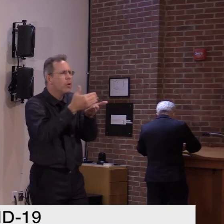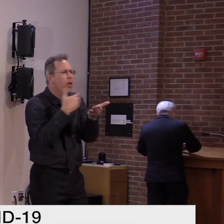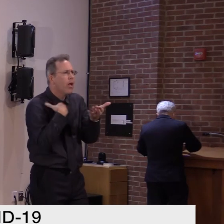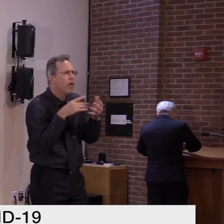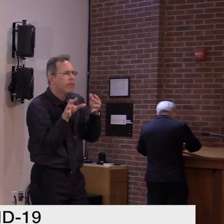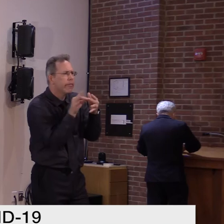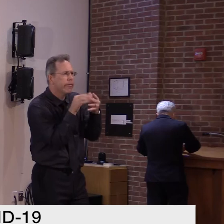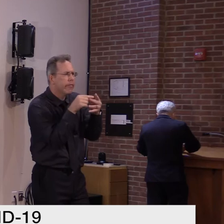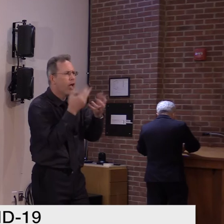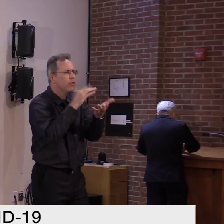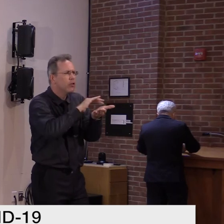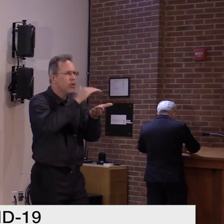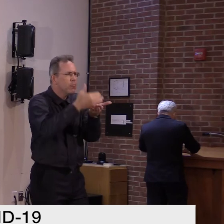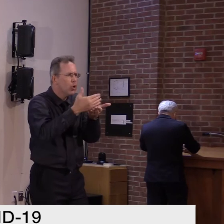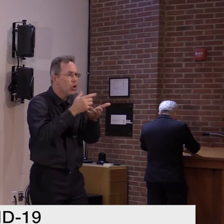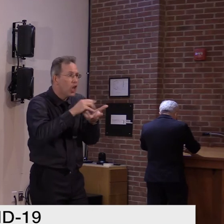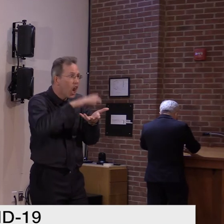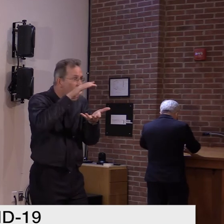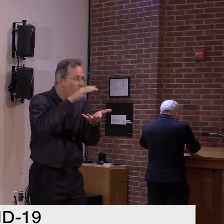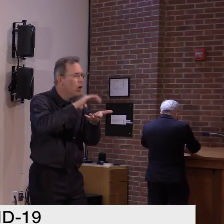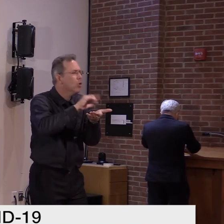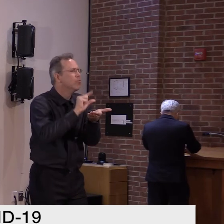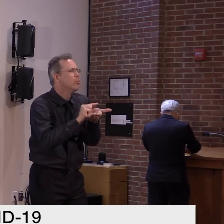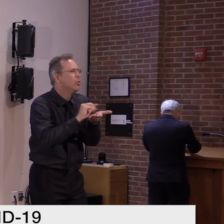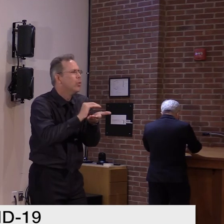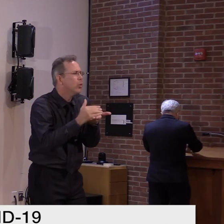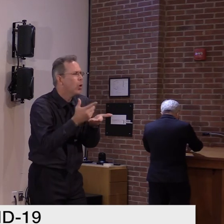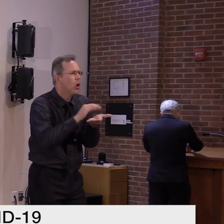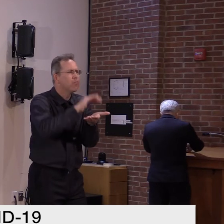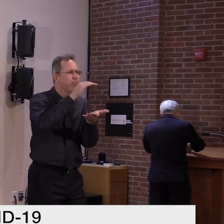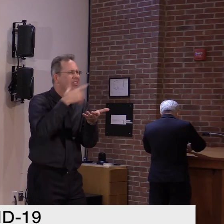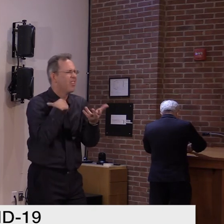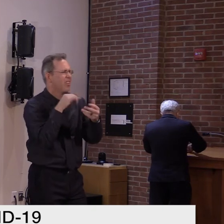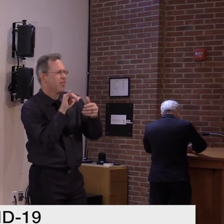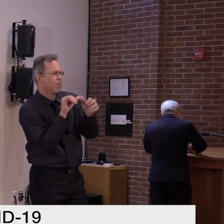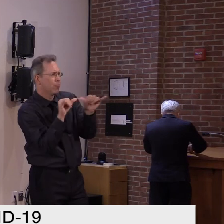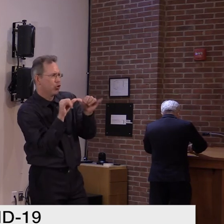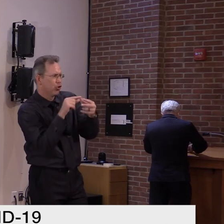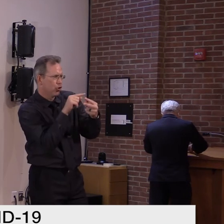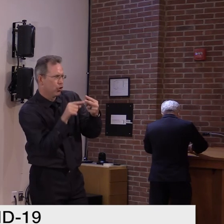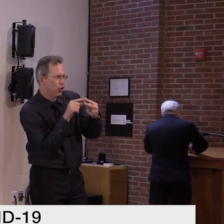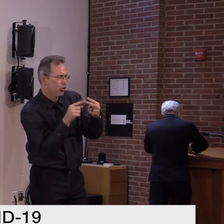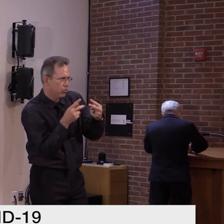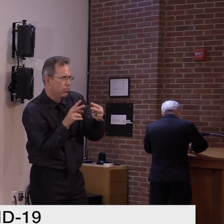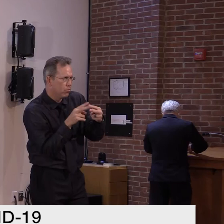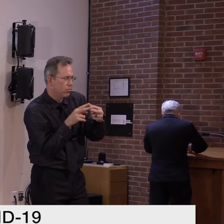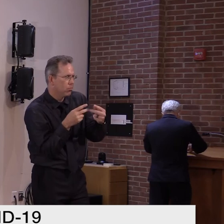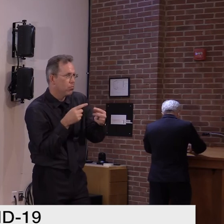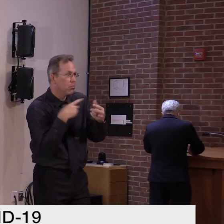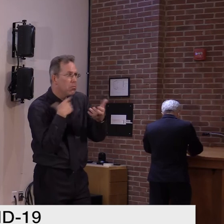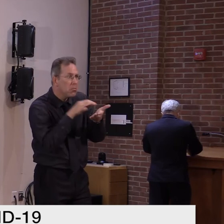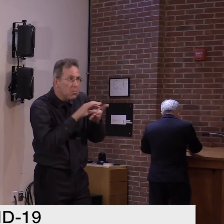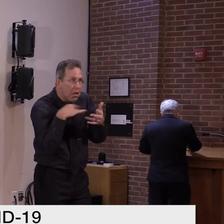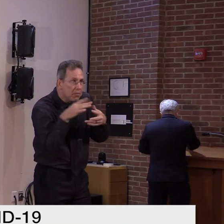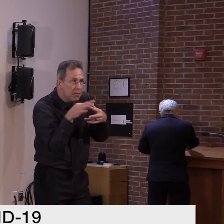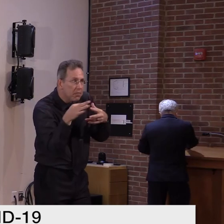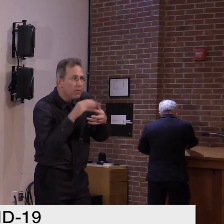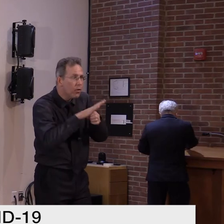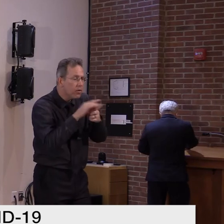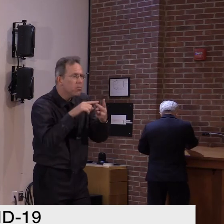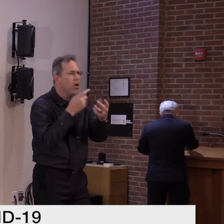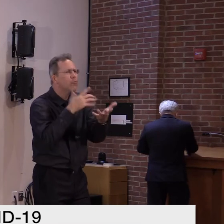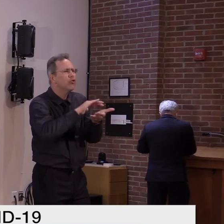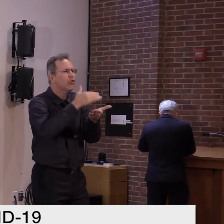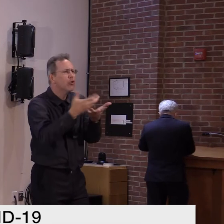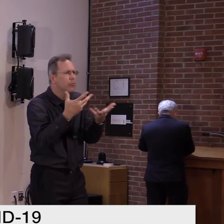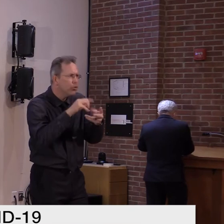performing. So it's a two-part affair, if you will. The simplest answer to your question, so people don't